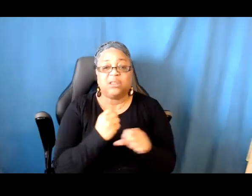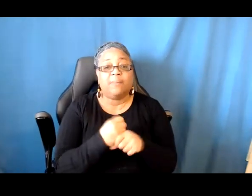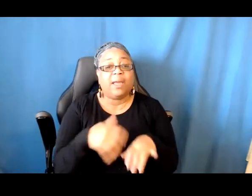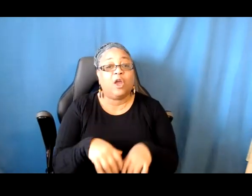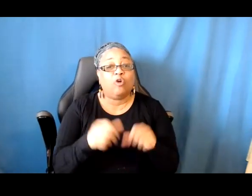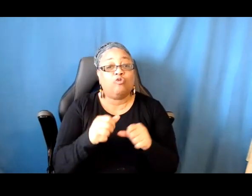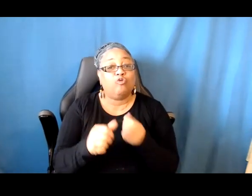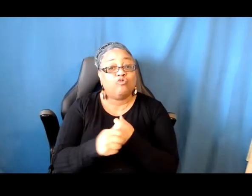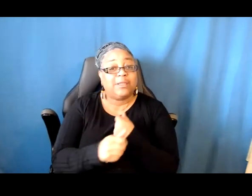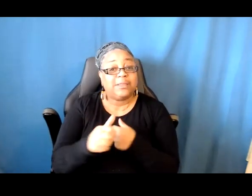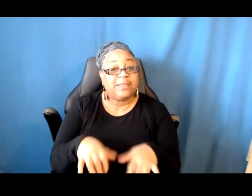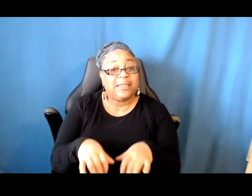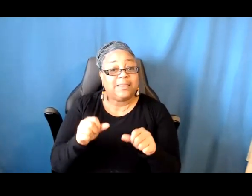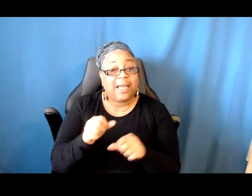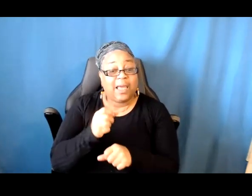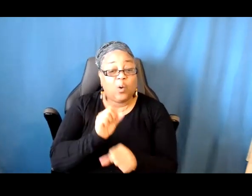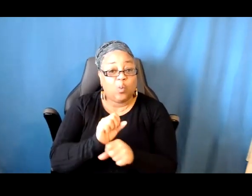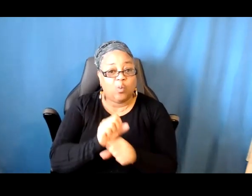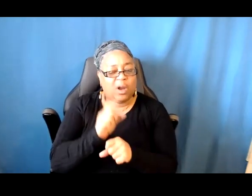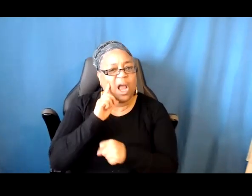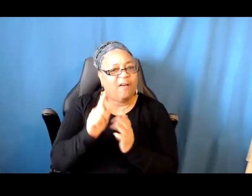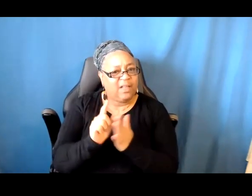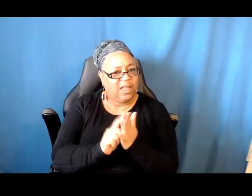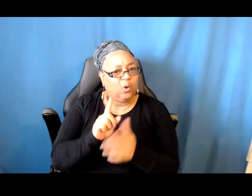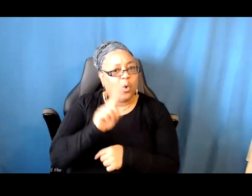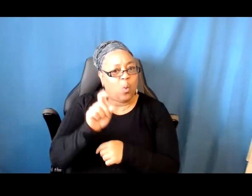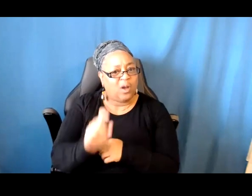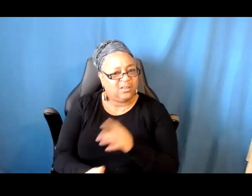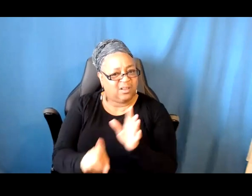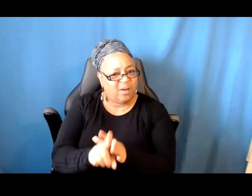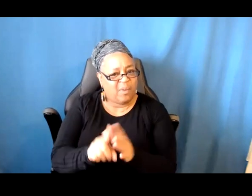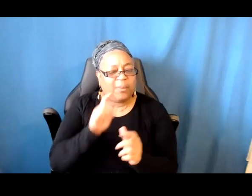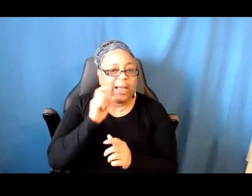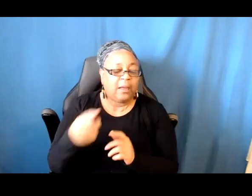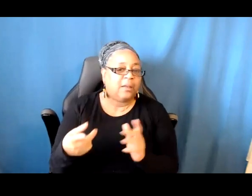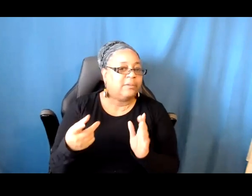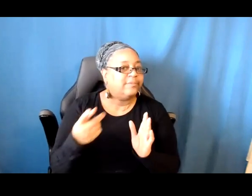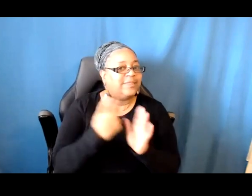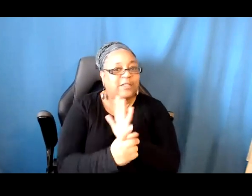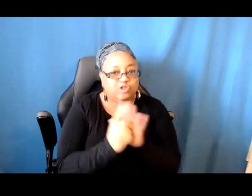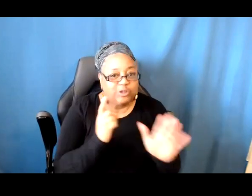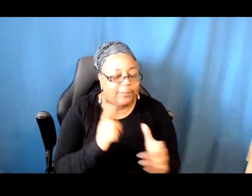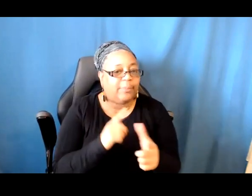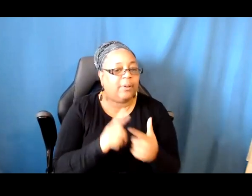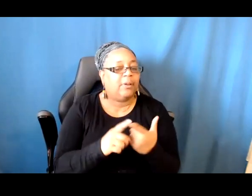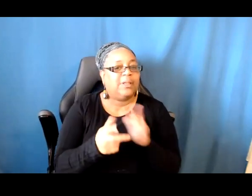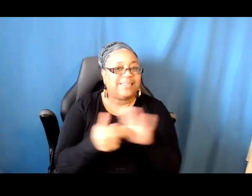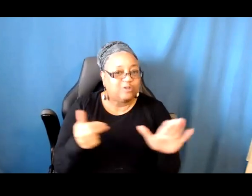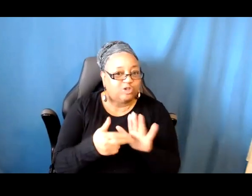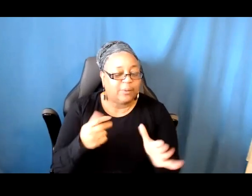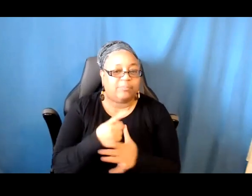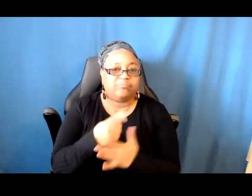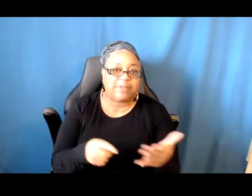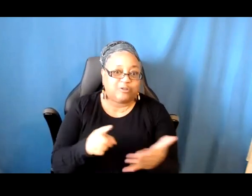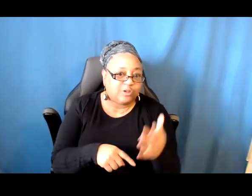speech and censorship, and then a bunch of other questions. So we have some lawyers who are available for consultation.